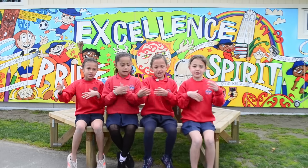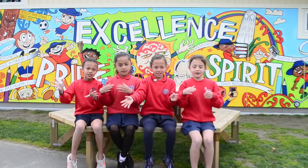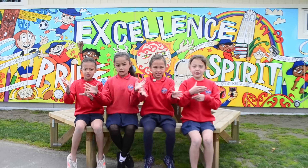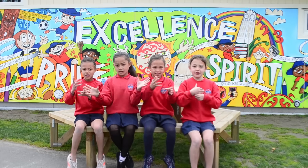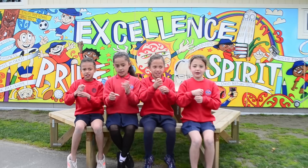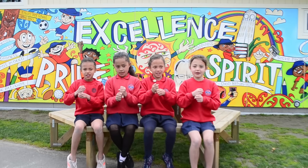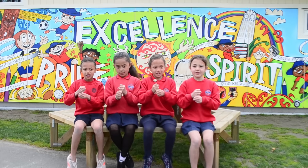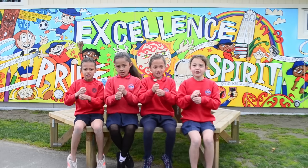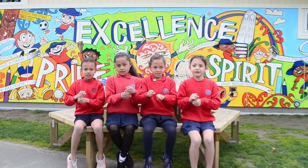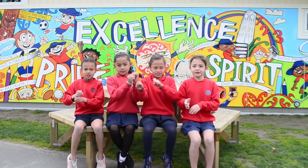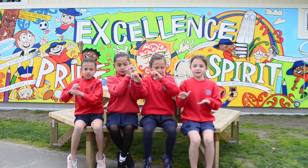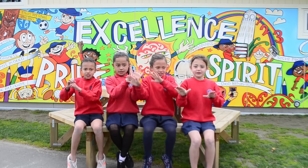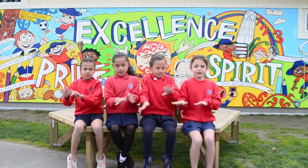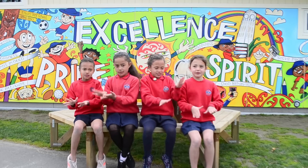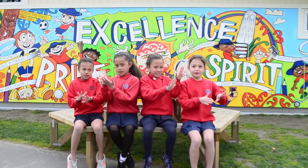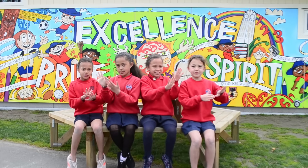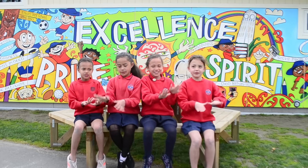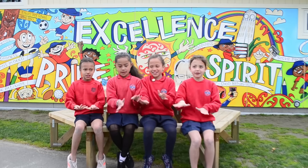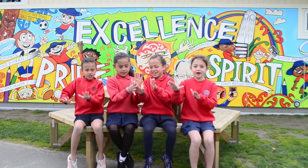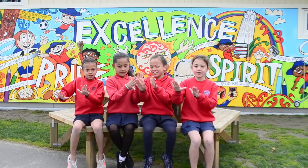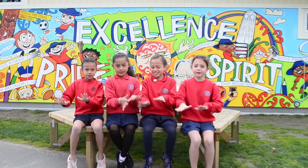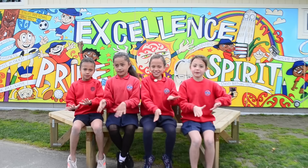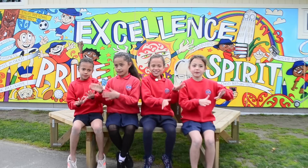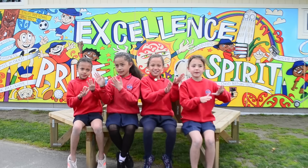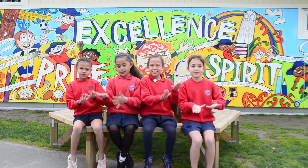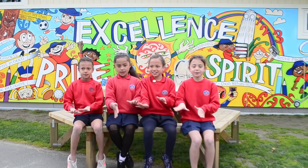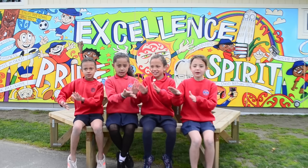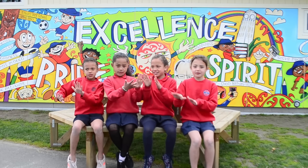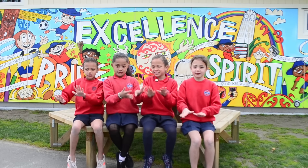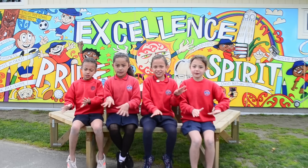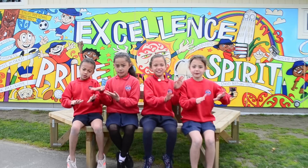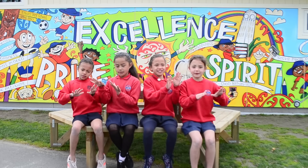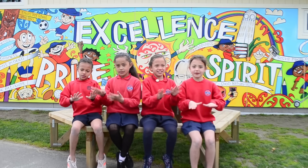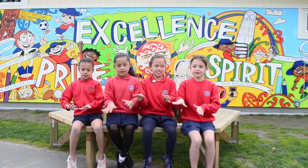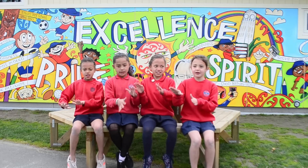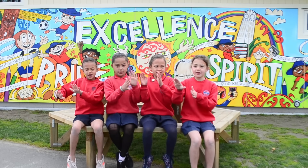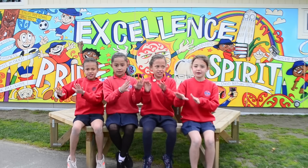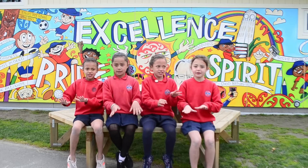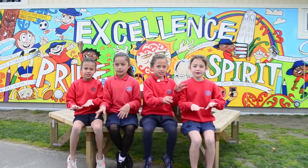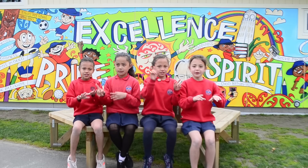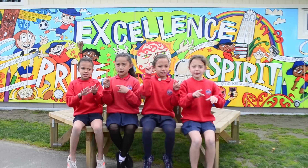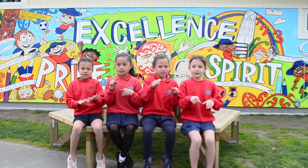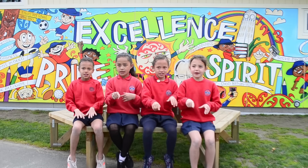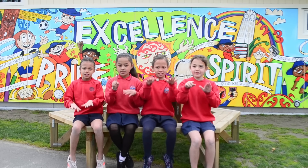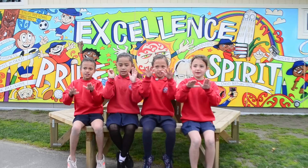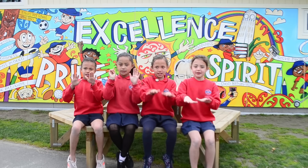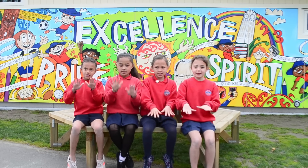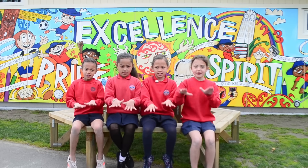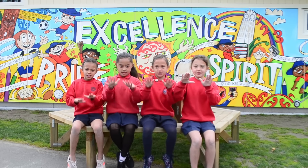matter in the end So just slow it all down, slow it all down You gotta take it